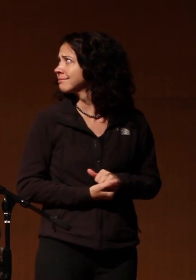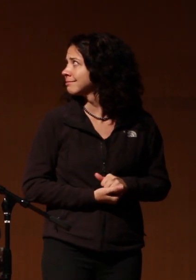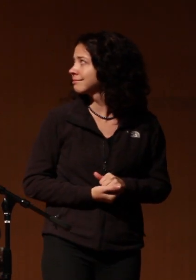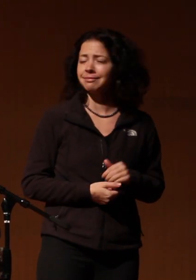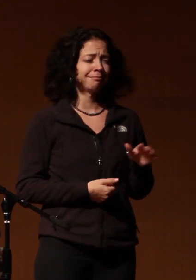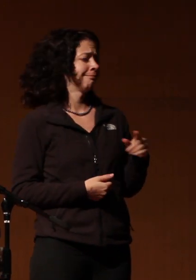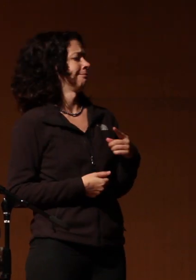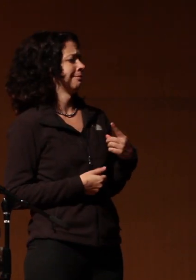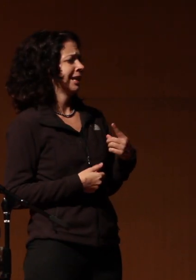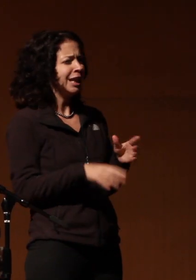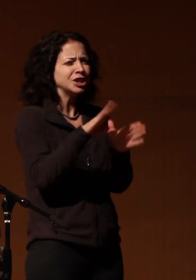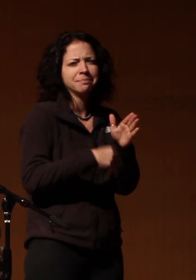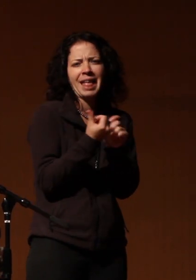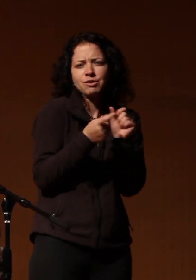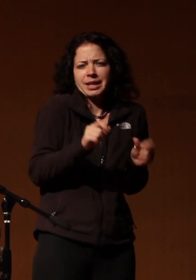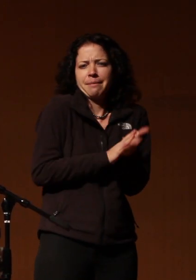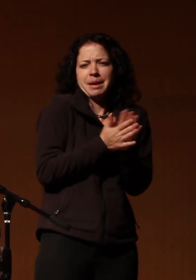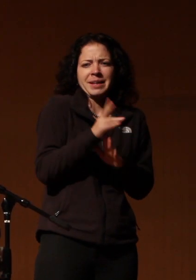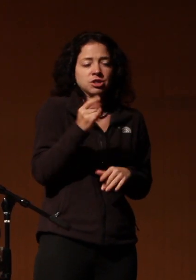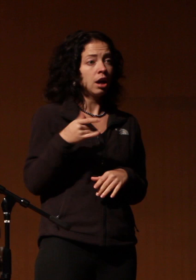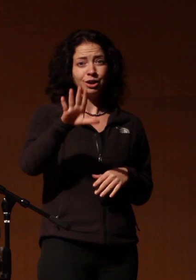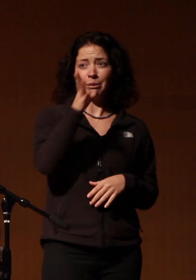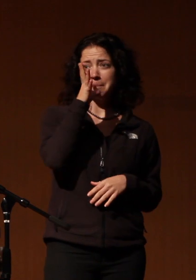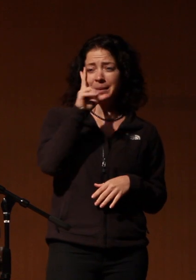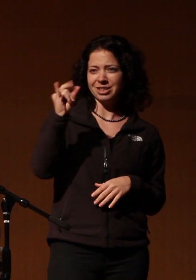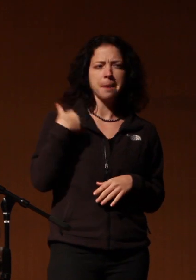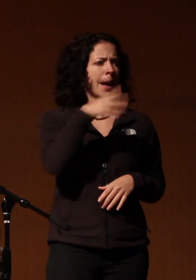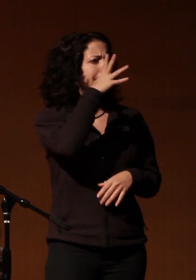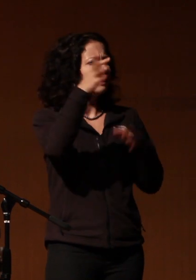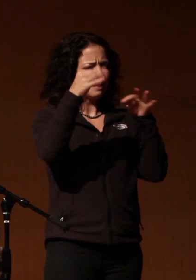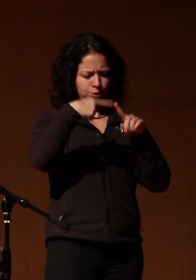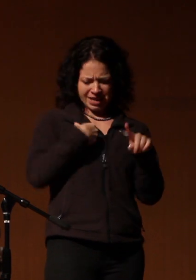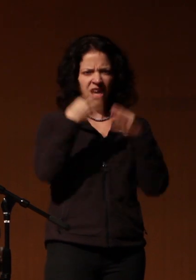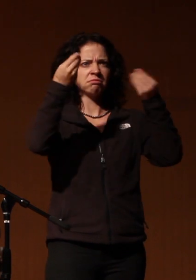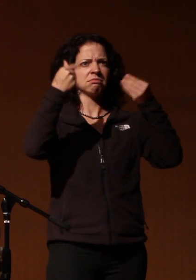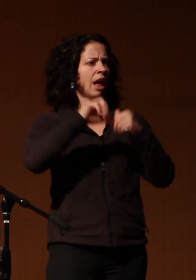super cheap anybody's a DJ your mom's a DJ my mom was telling me I'm a DJ the other day